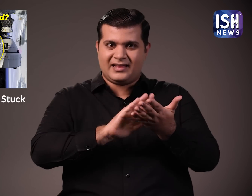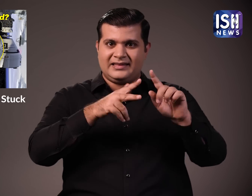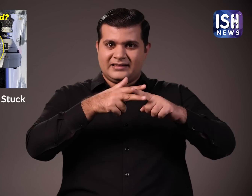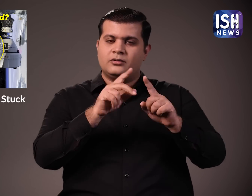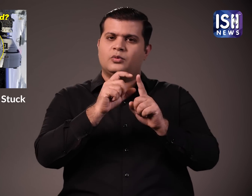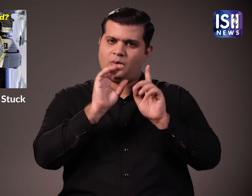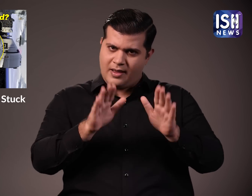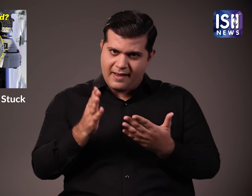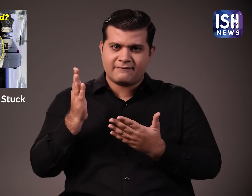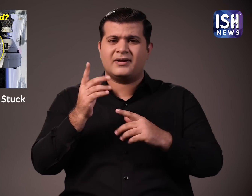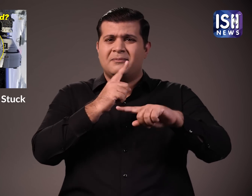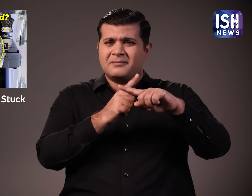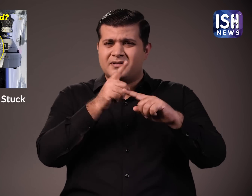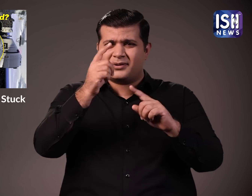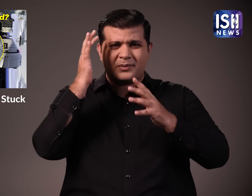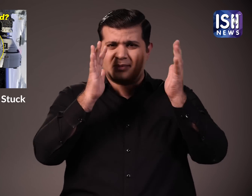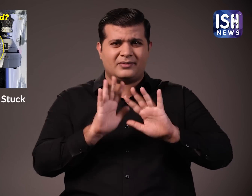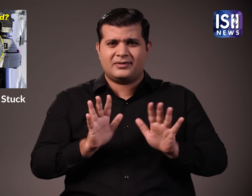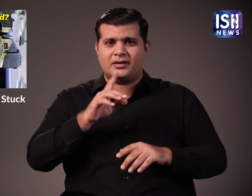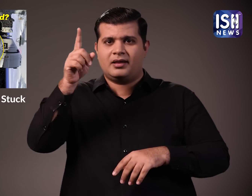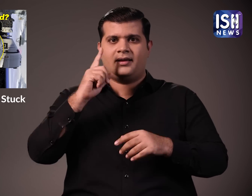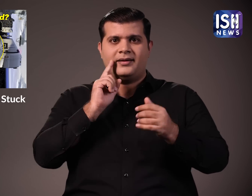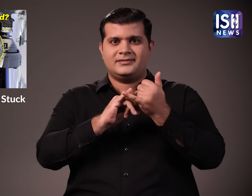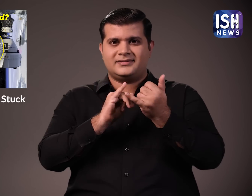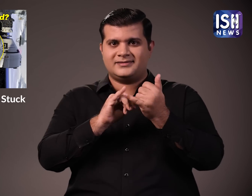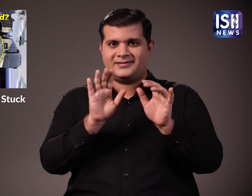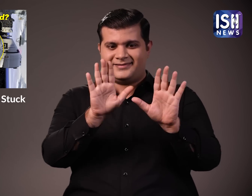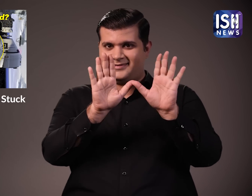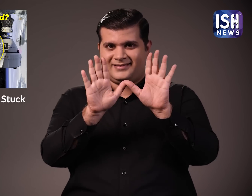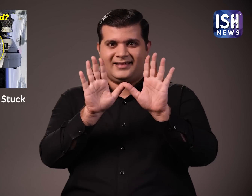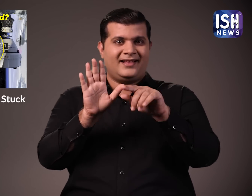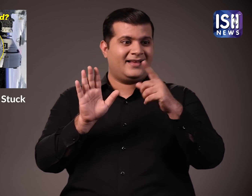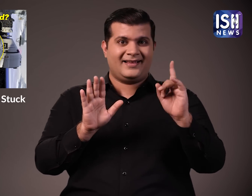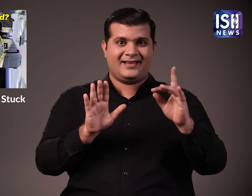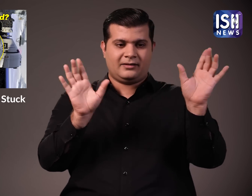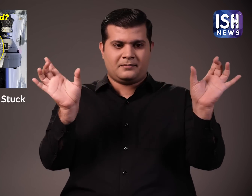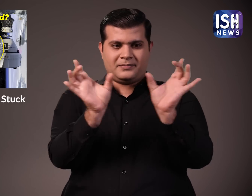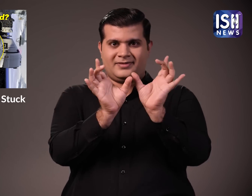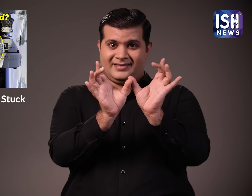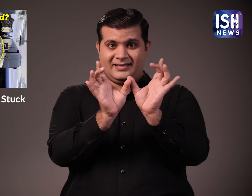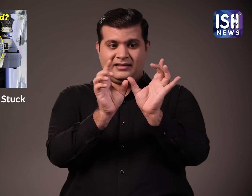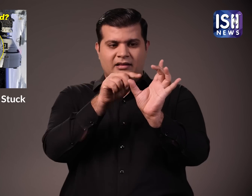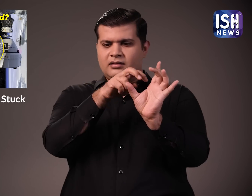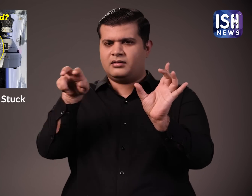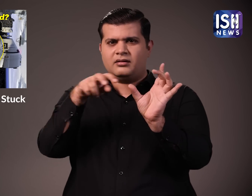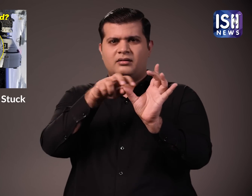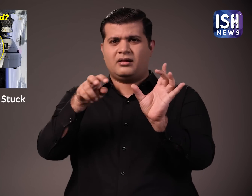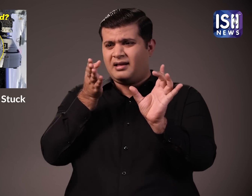So they are working with a recycling machine to recycle urine into drinking water. And also the